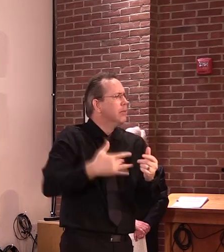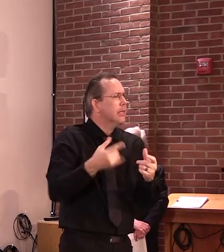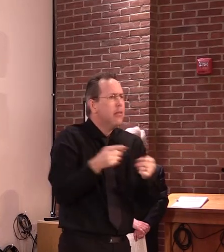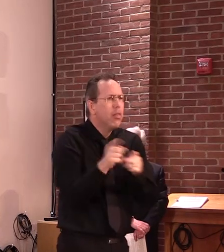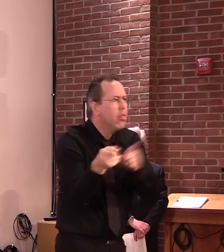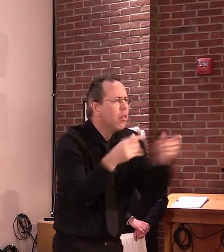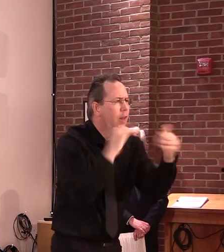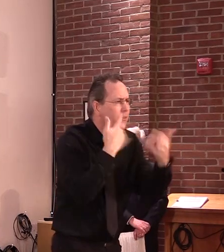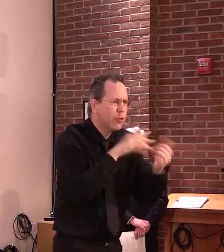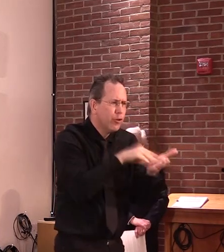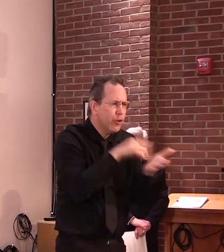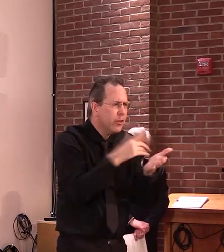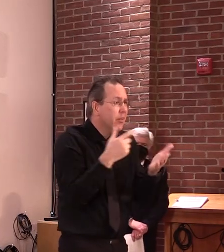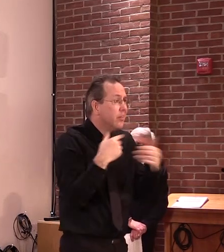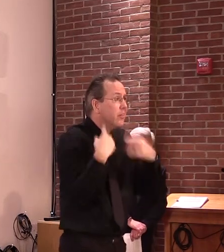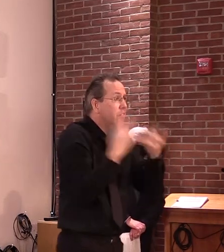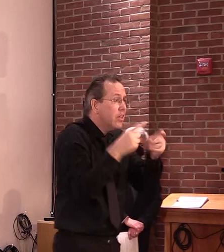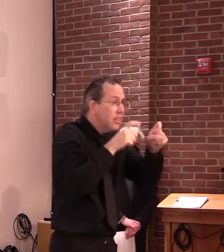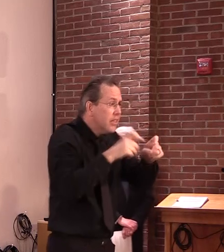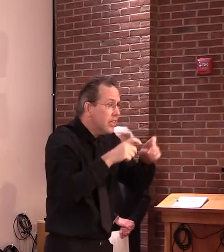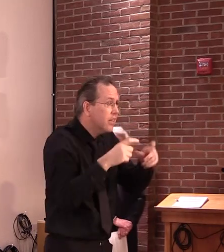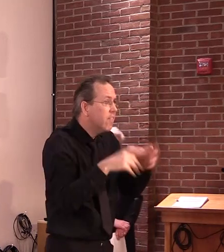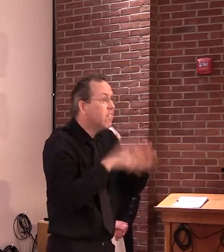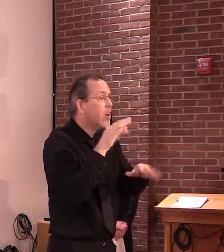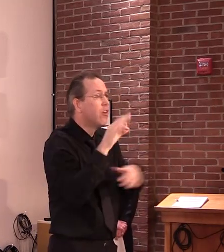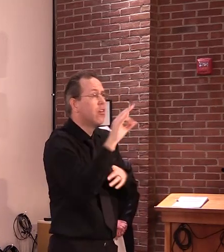-plus who have tested positive to date.